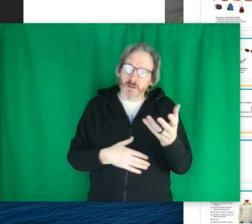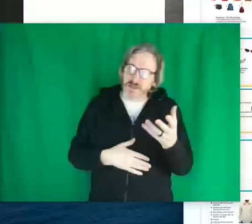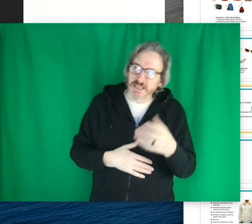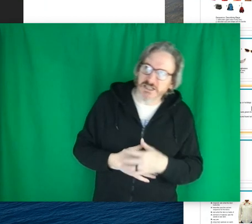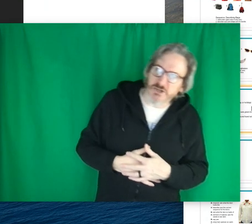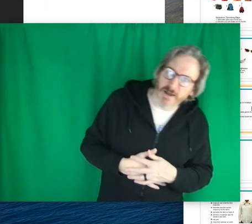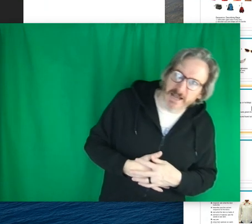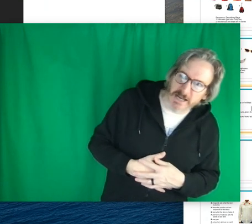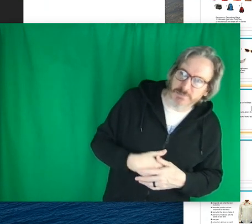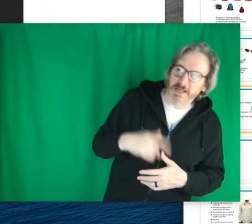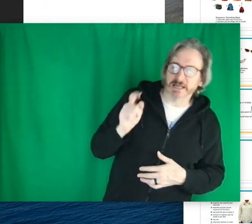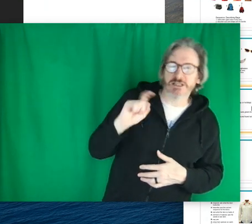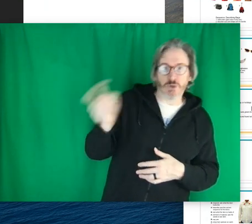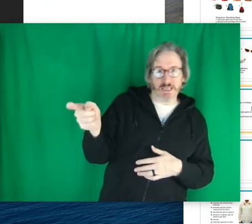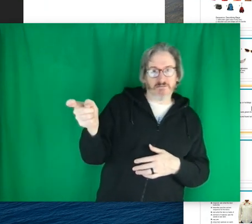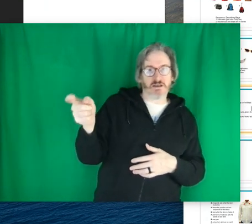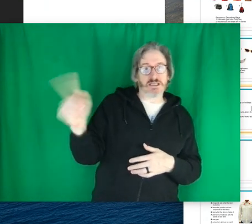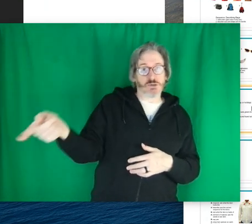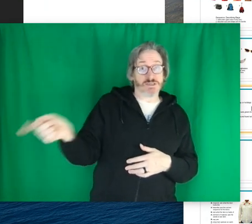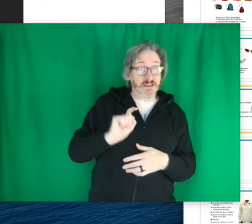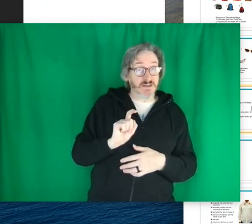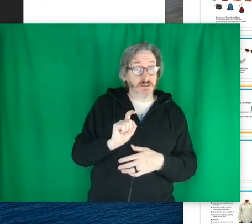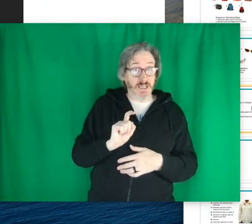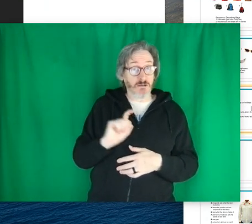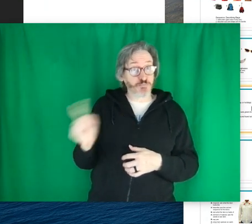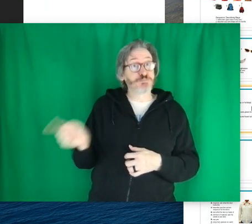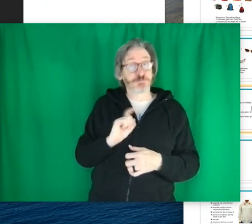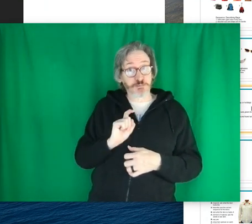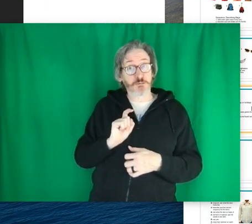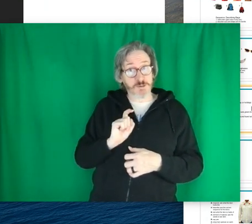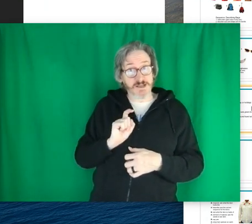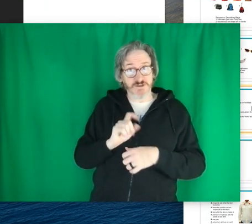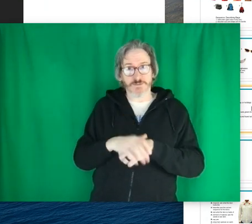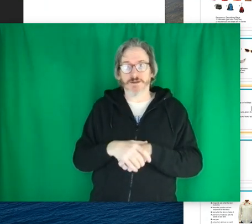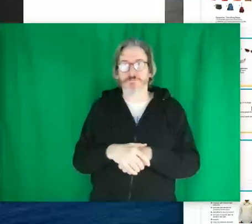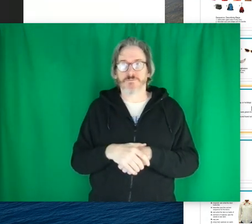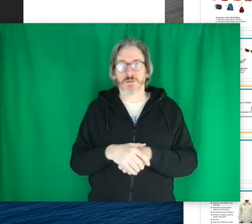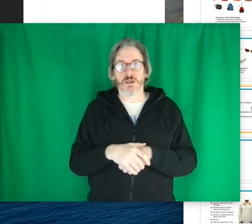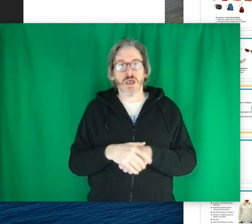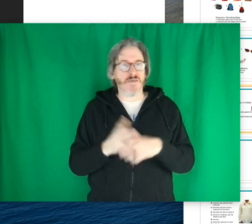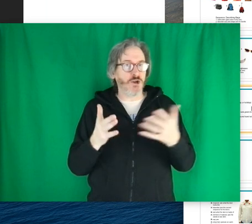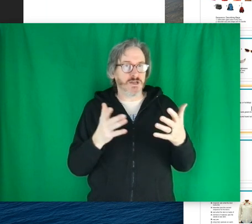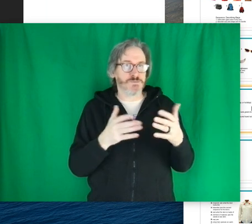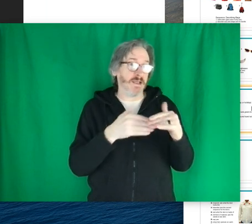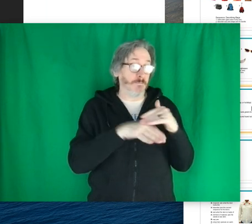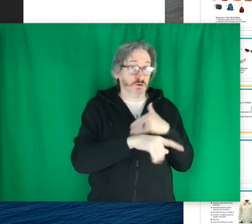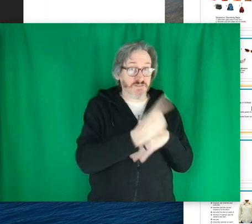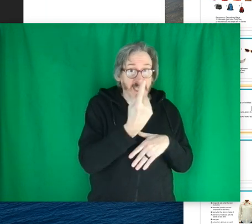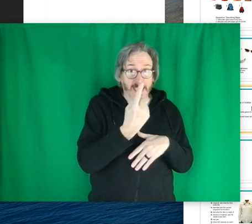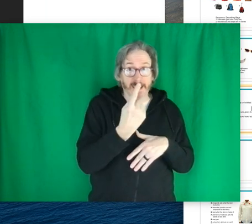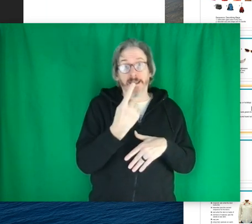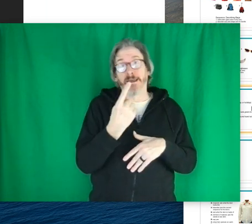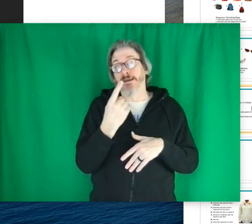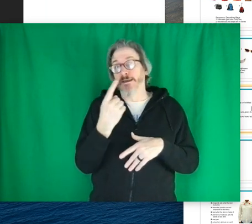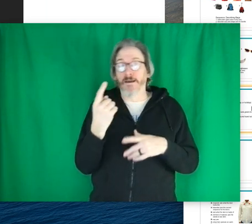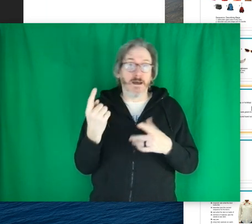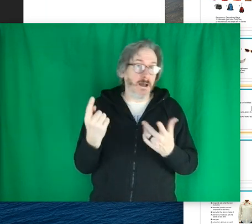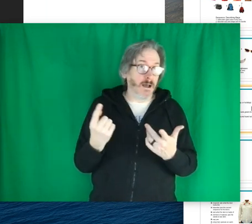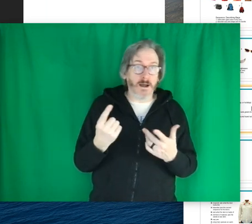that's probably the easiest way I can explain it. So give. So it was given to me. It was given to me. And then you can explain birthday,